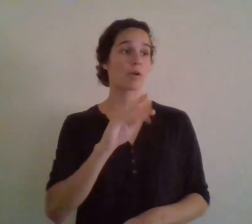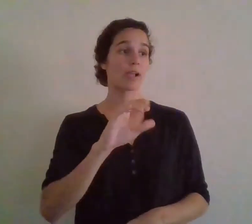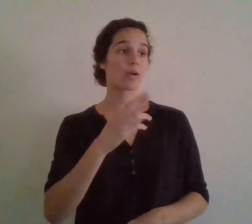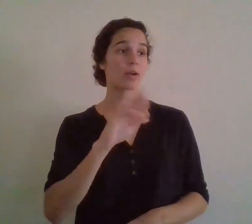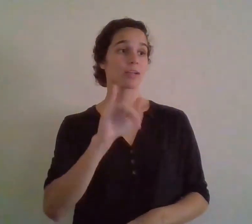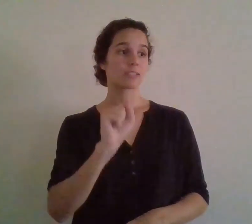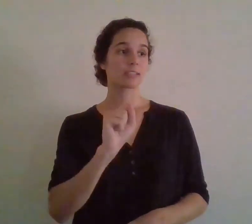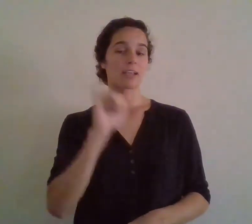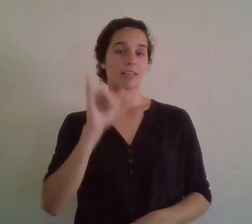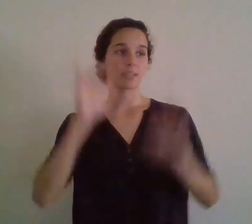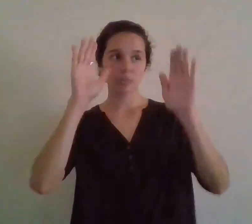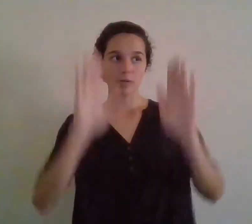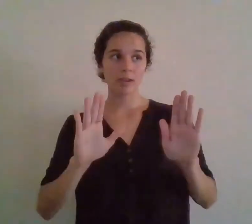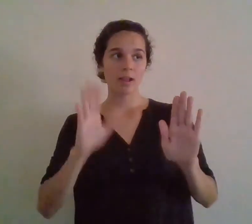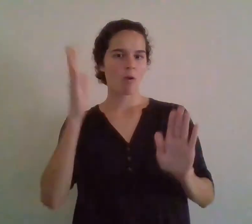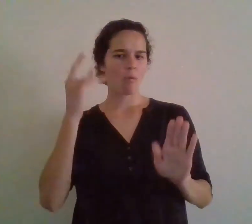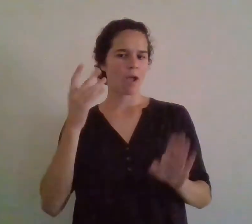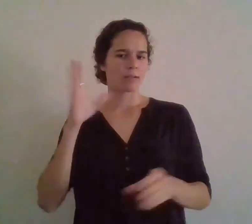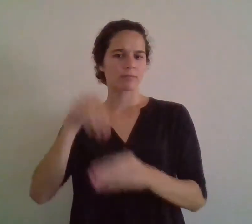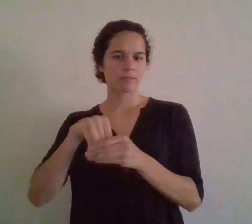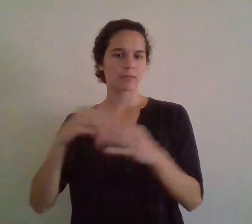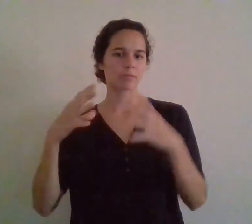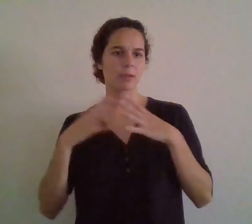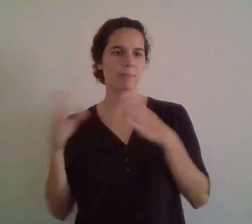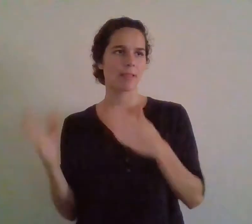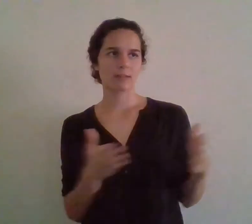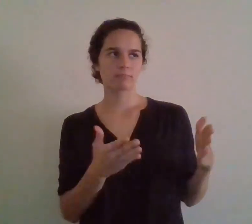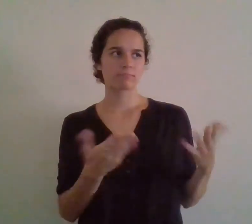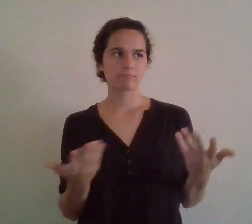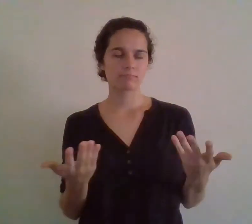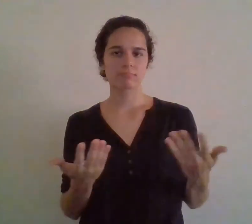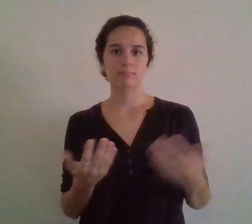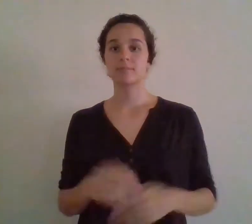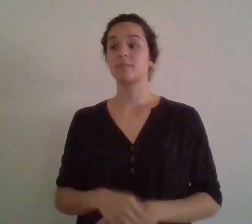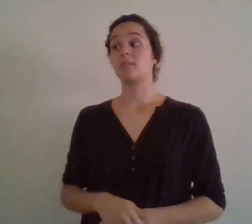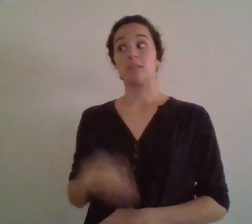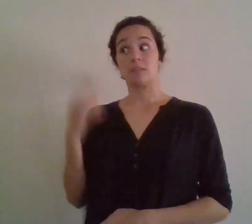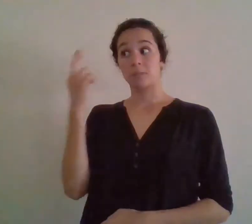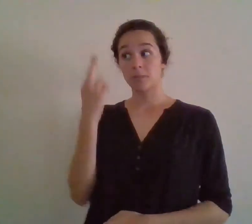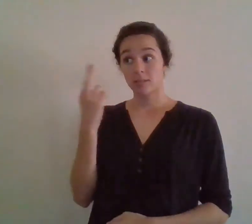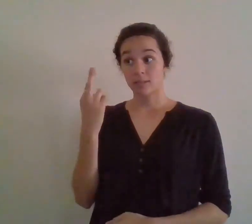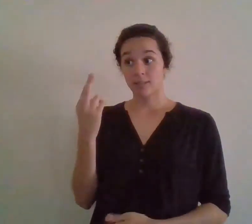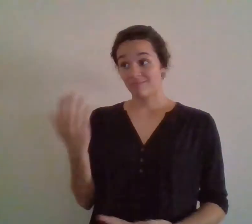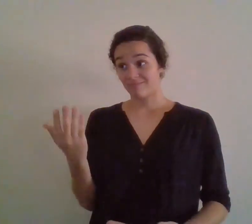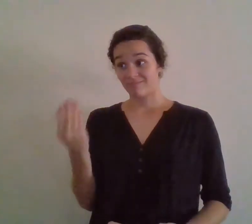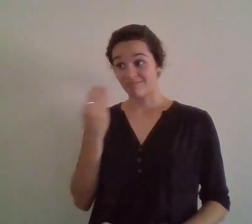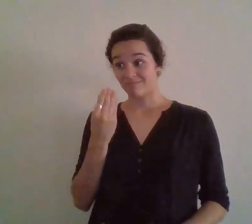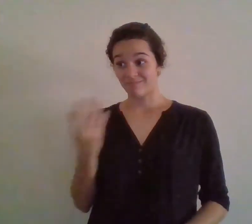Okay, Chris, that's great. But why should I be in a retirement plan? Well, the reason you should be in a retirement